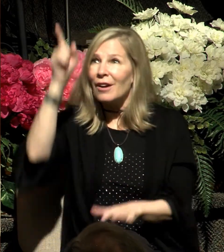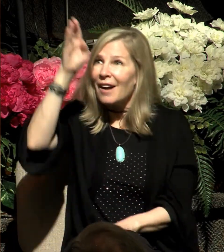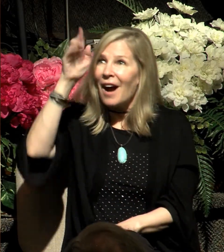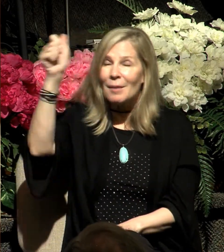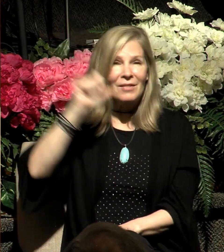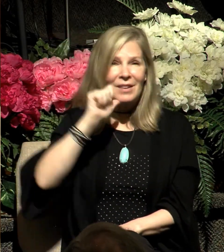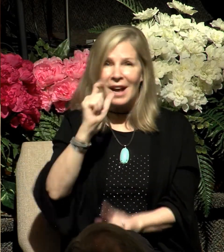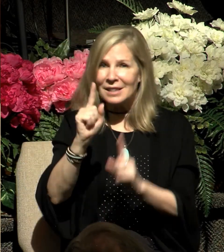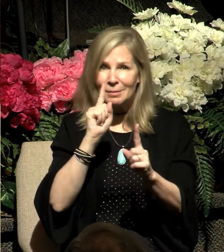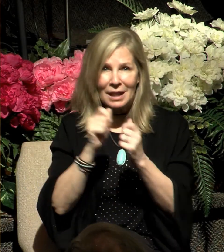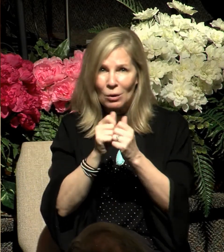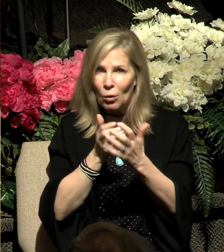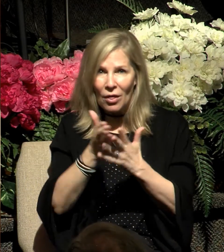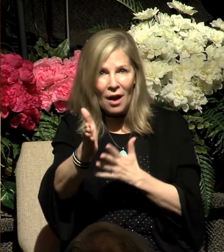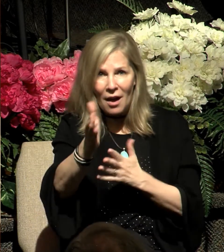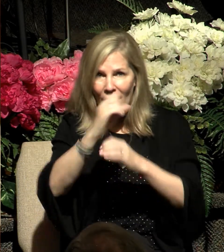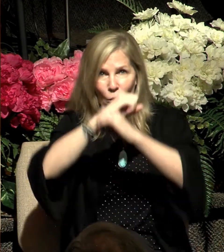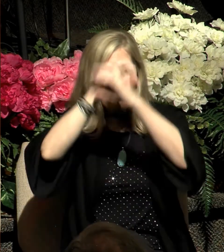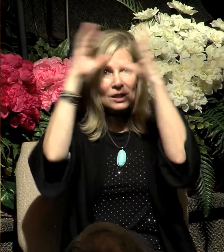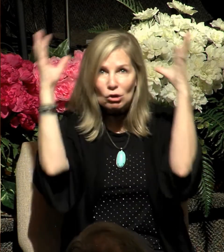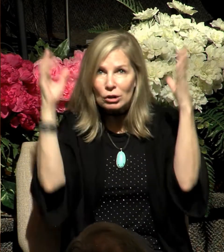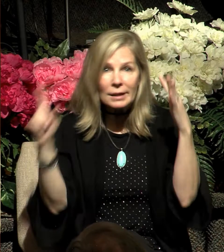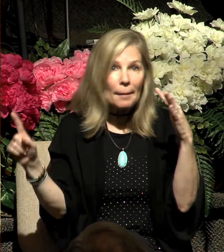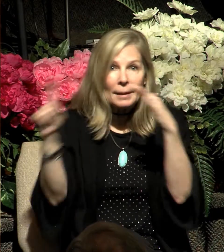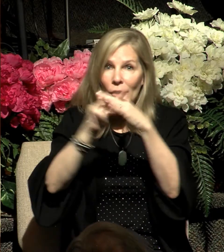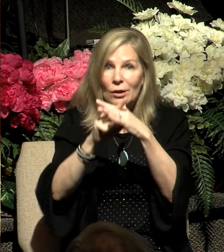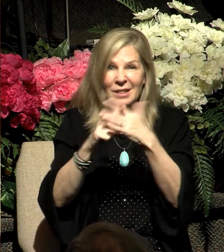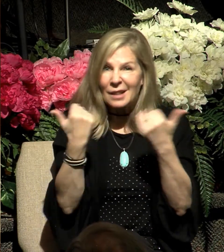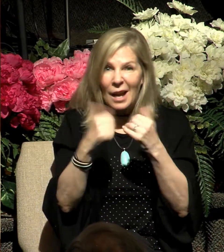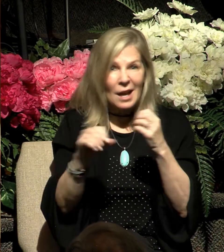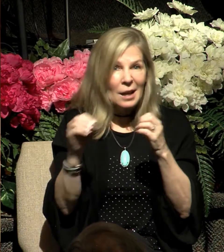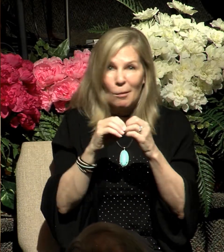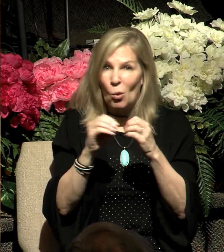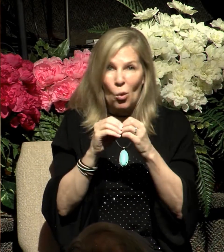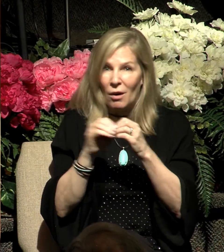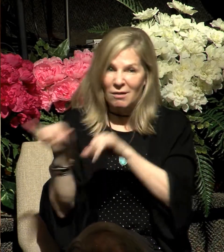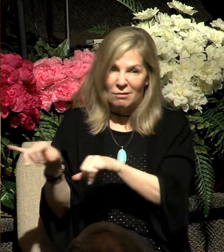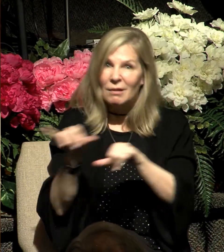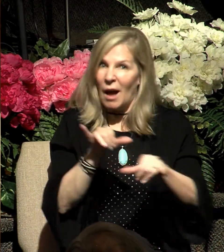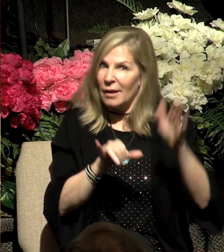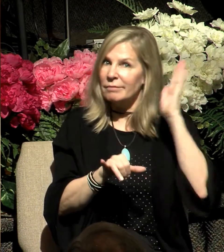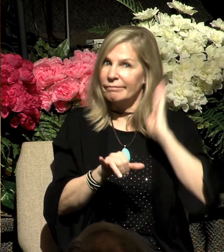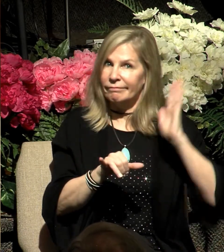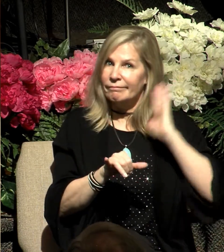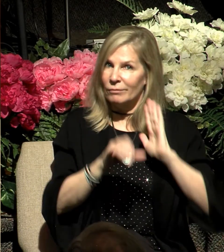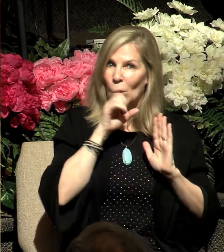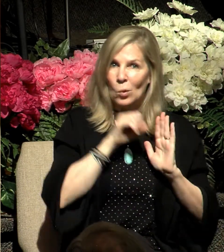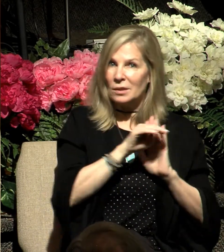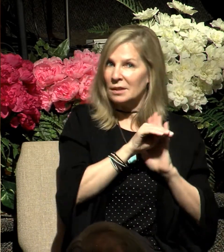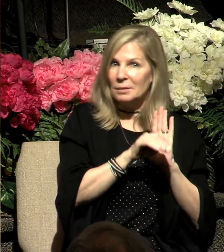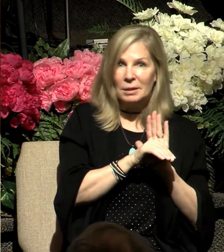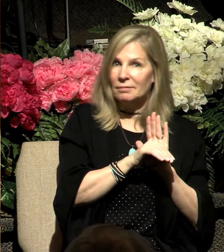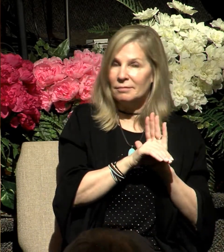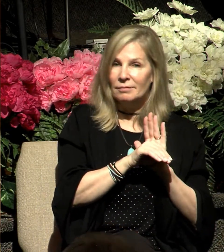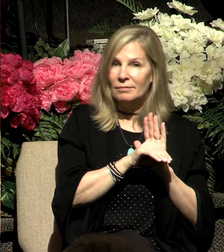us in visions and appearances anymore like he did in Old Testament times. Because why?